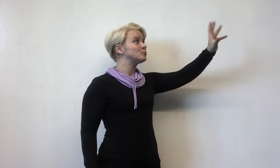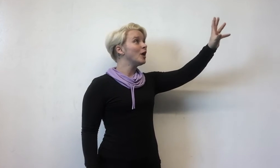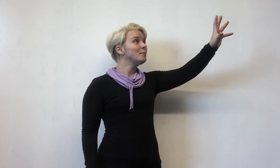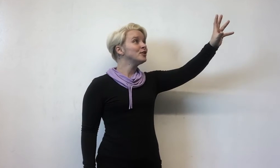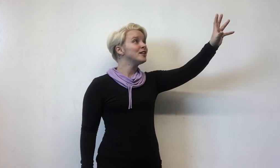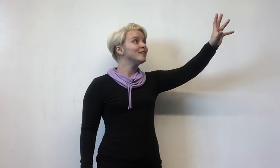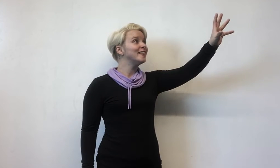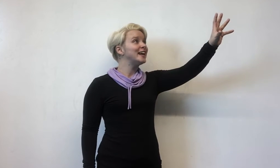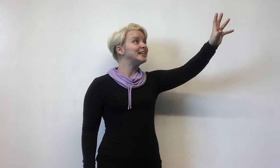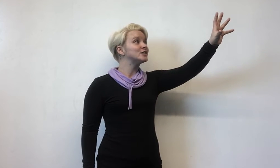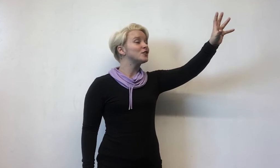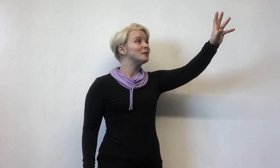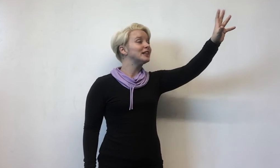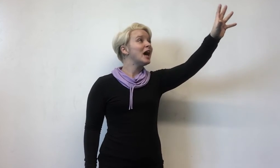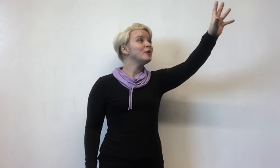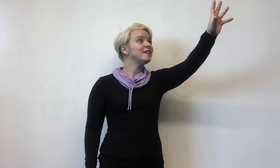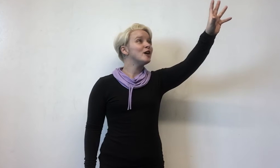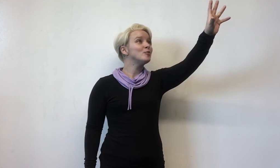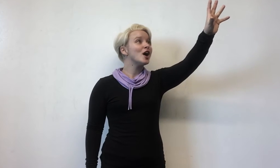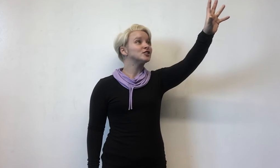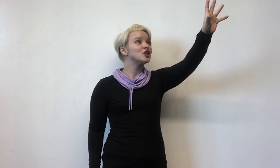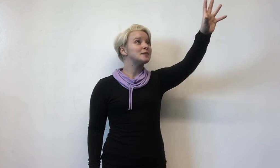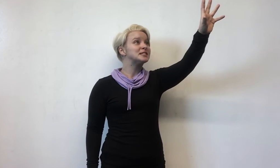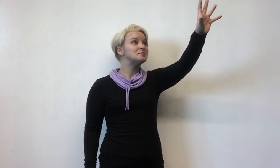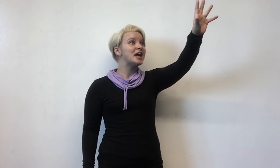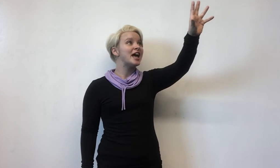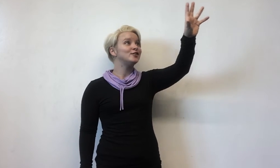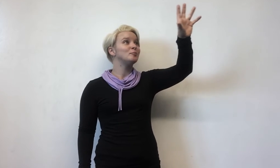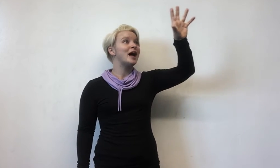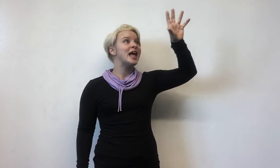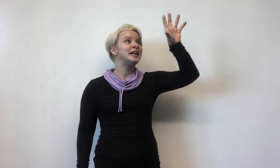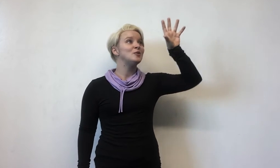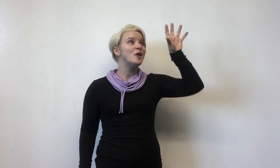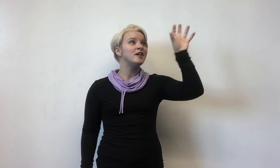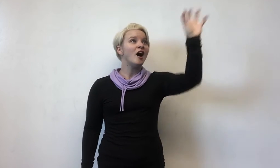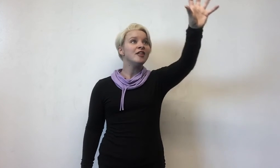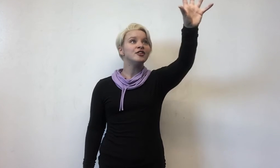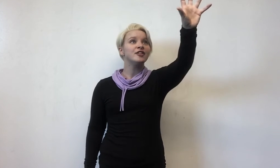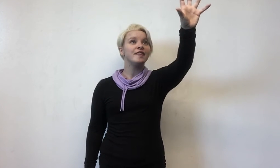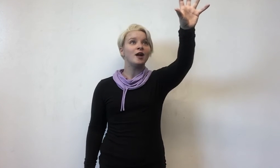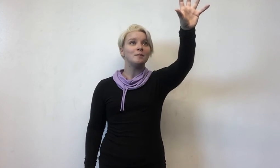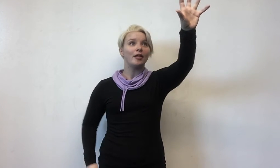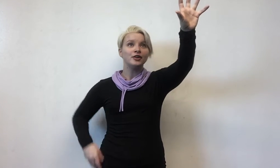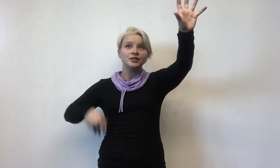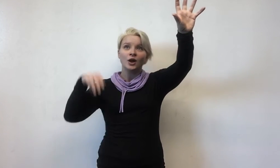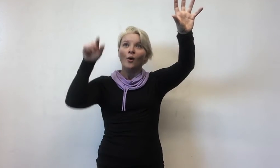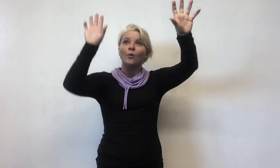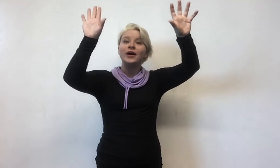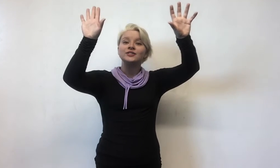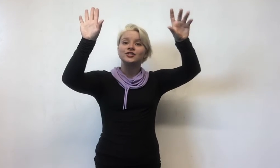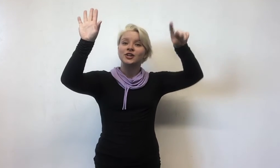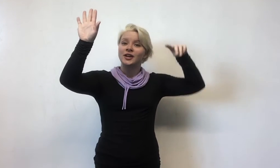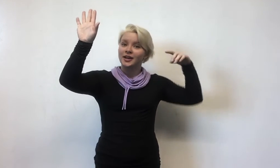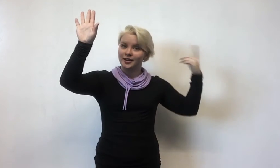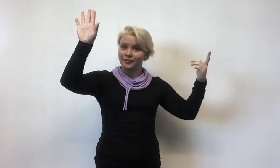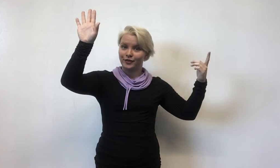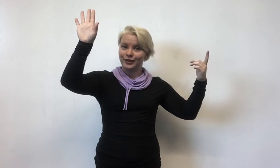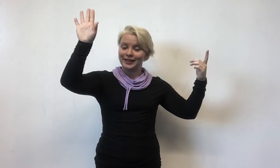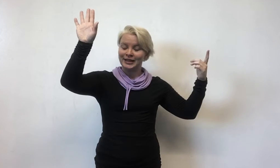proper young ladies from allowing their bra straps to be handled by anyone other than their mothers, which, inadvertently,